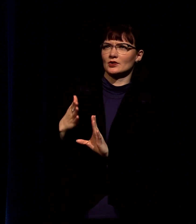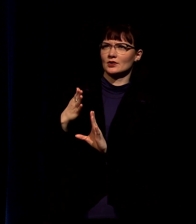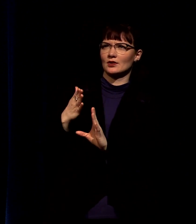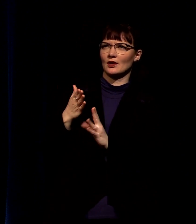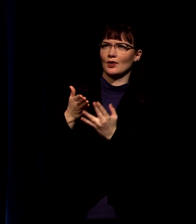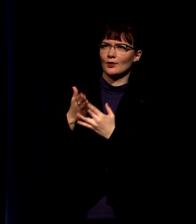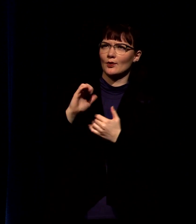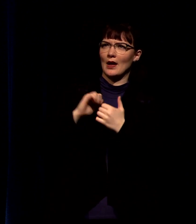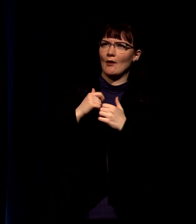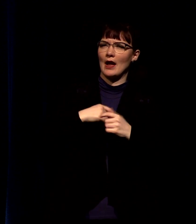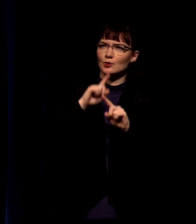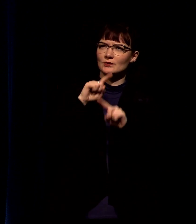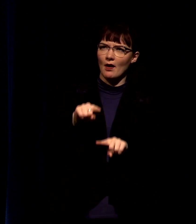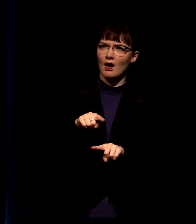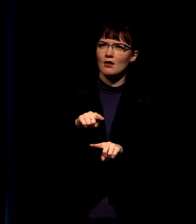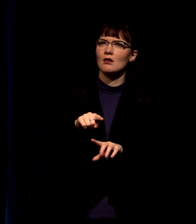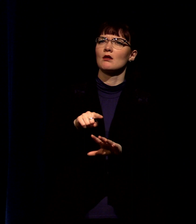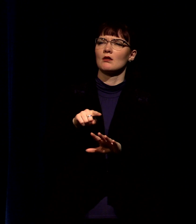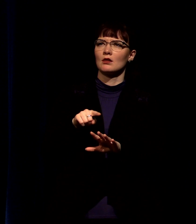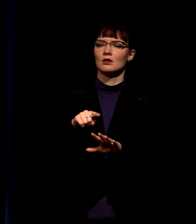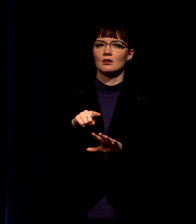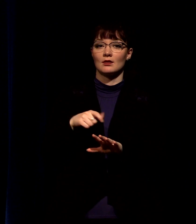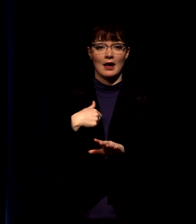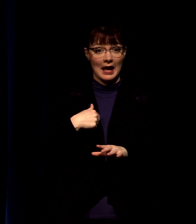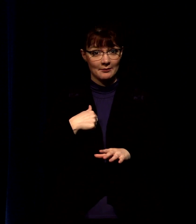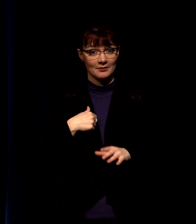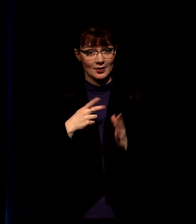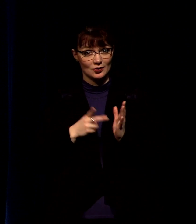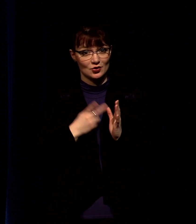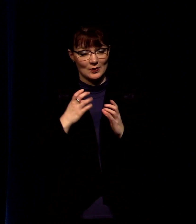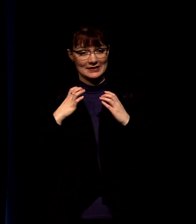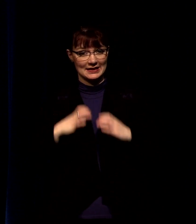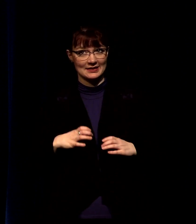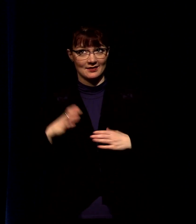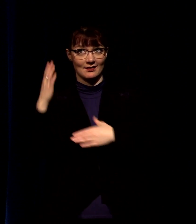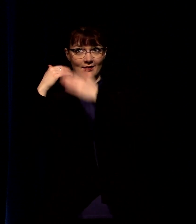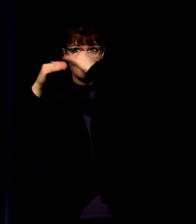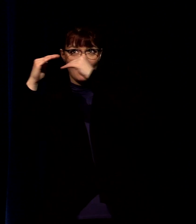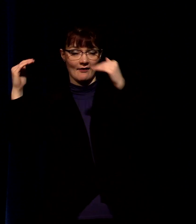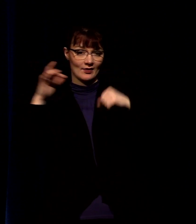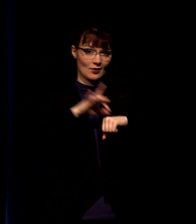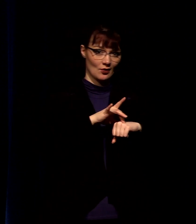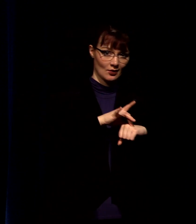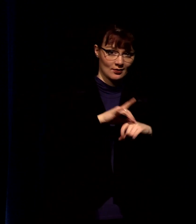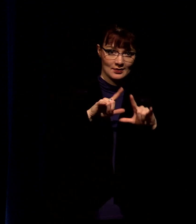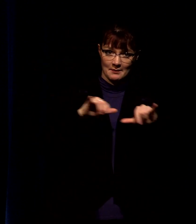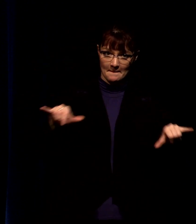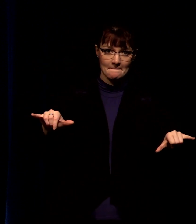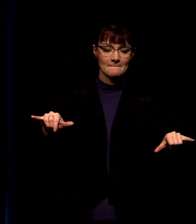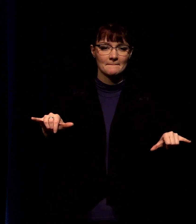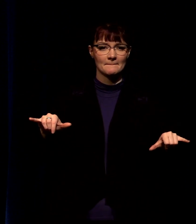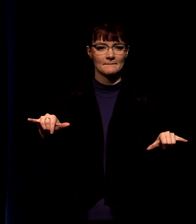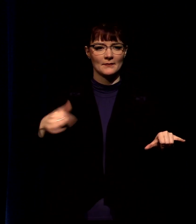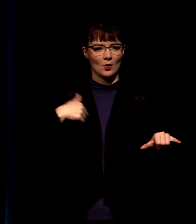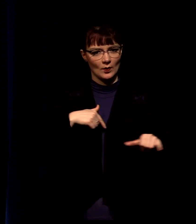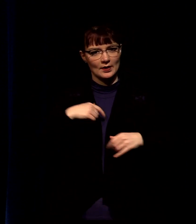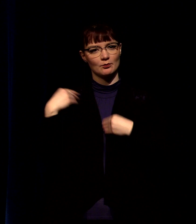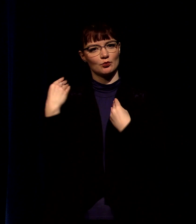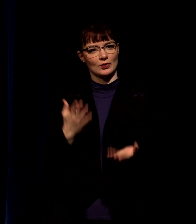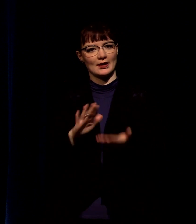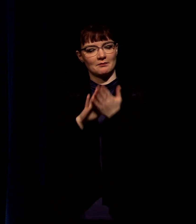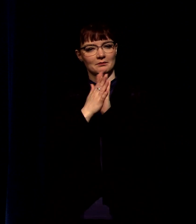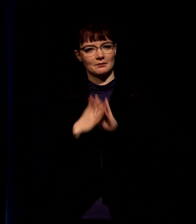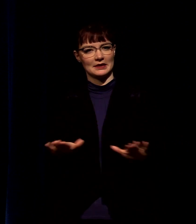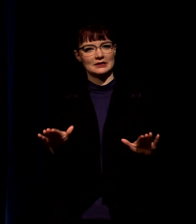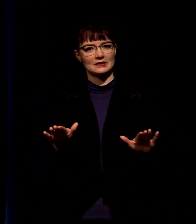because we're dual citizens and we're peacemakers and we get to winsomely turn these traps